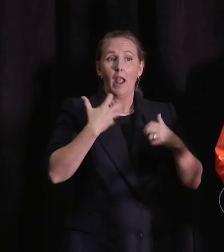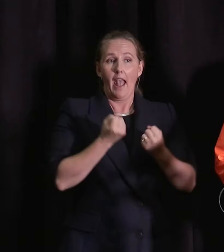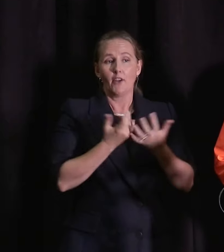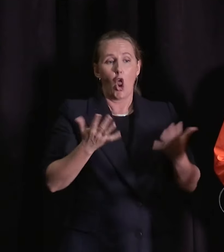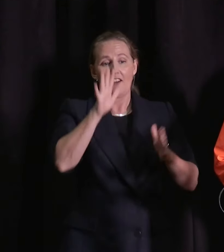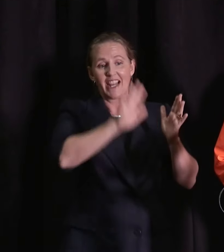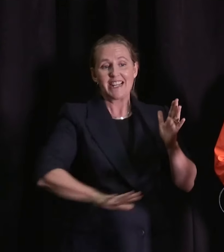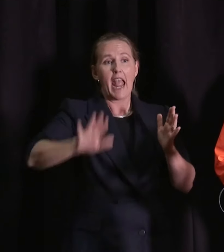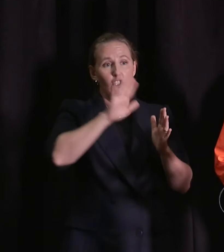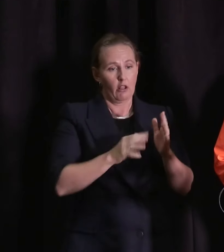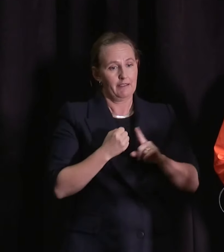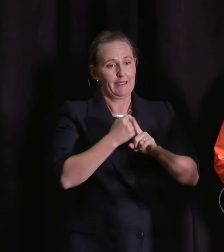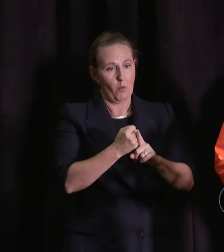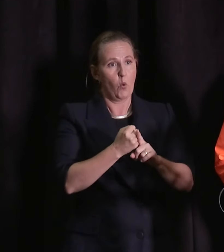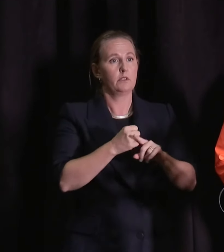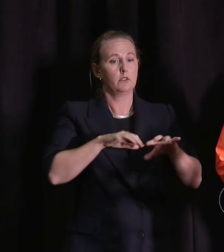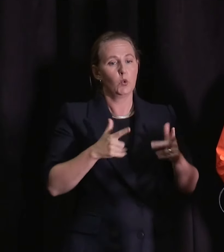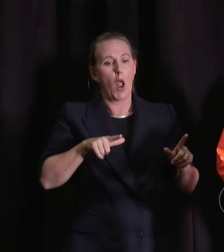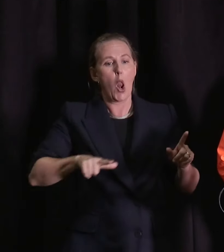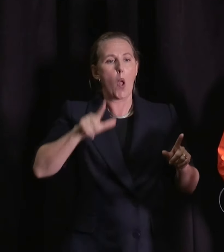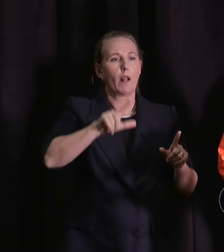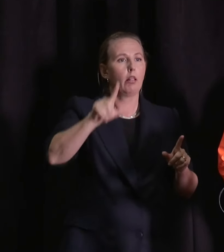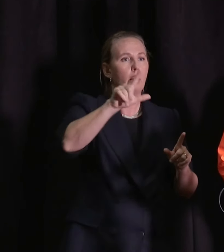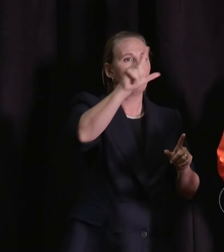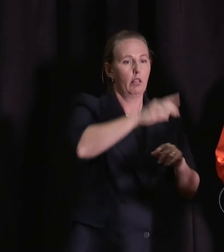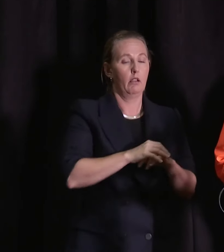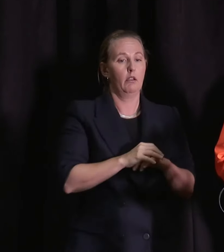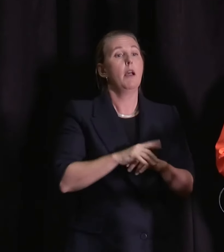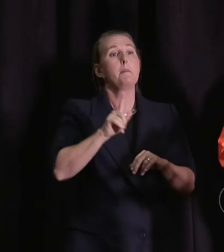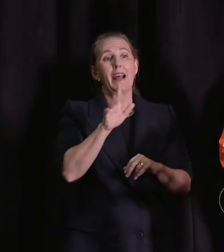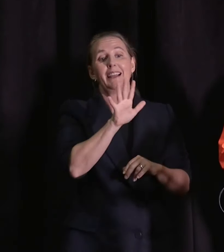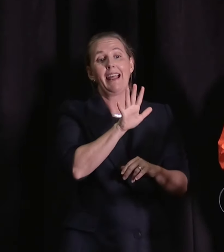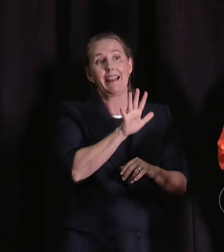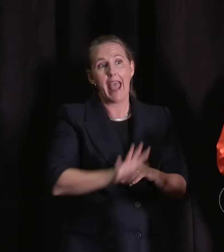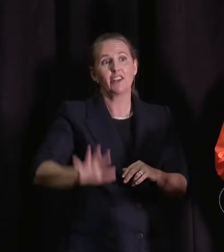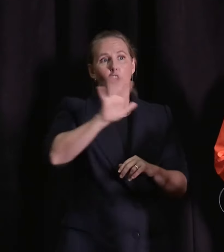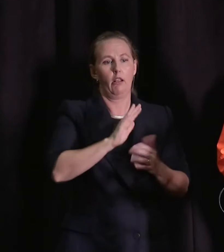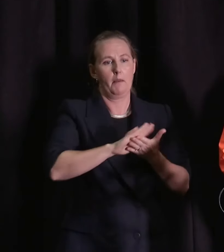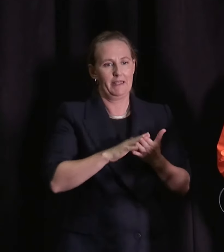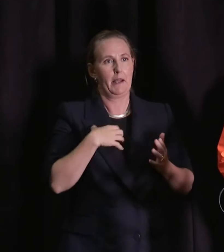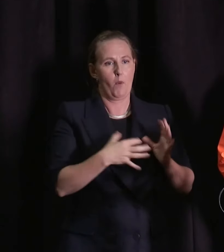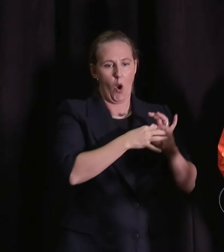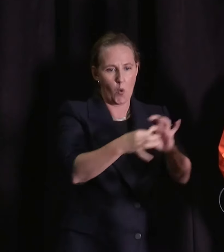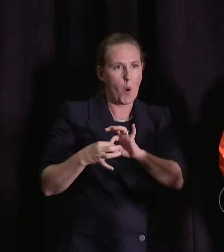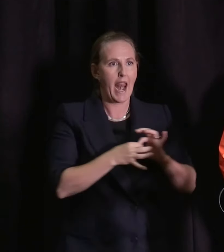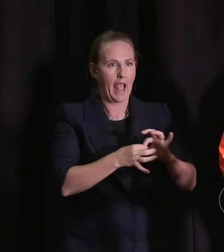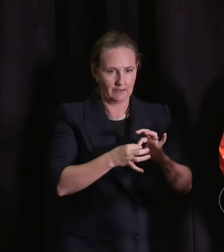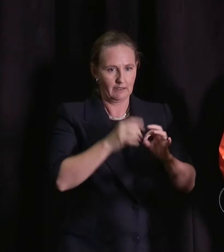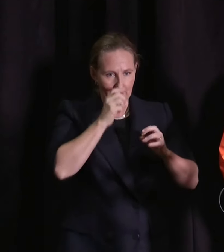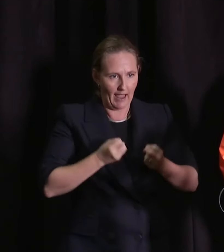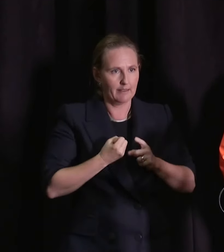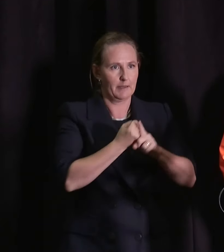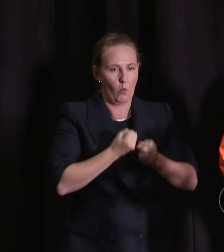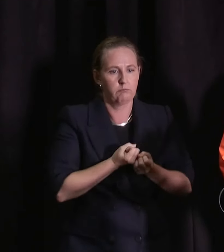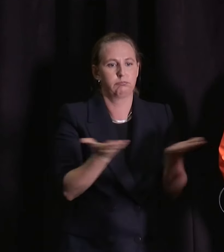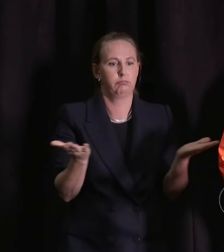support the local response teams. Declaring a national state of emergency there lifts the coordination up a level and it means that we'll now be coordinating across